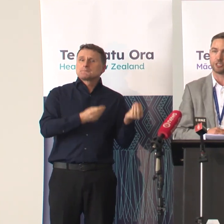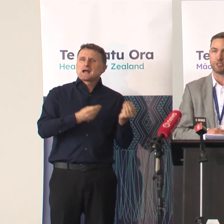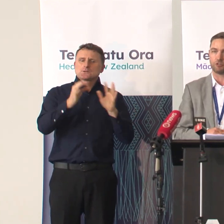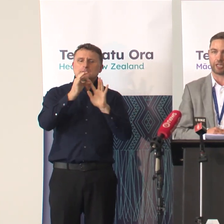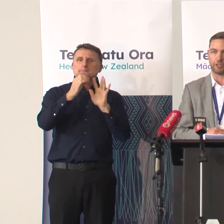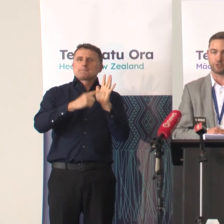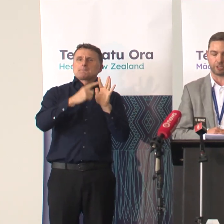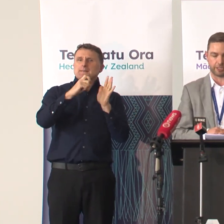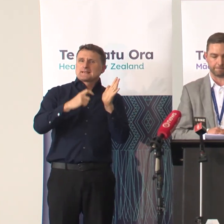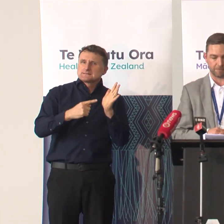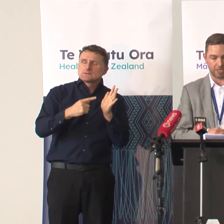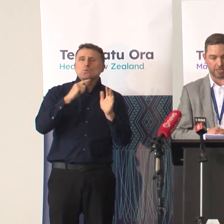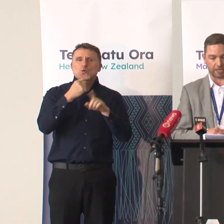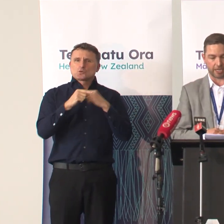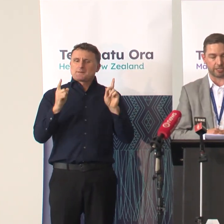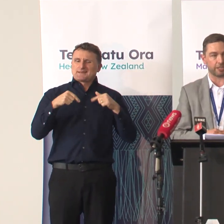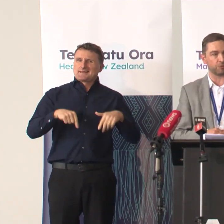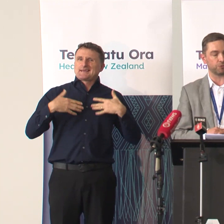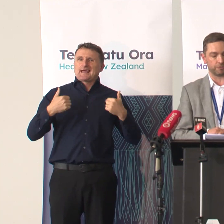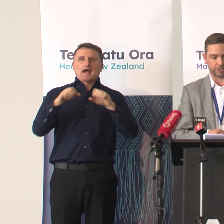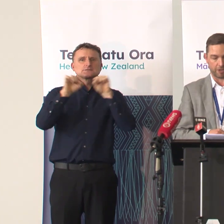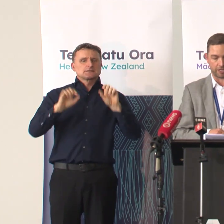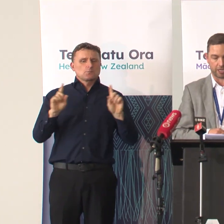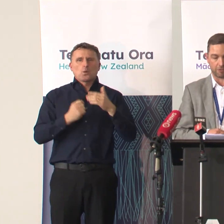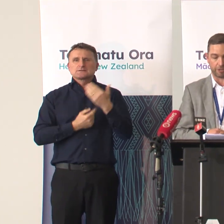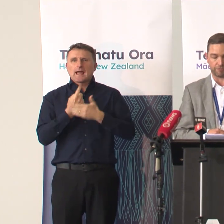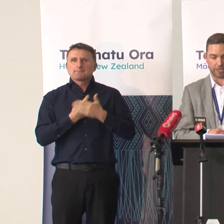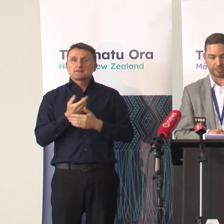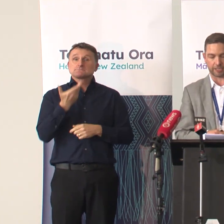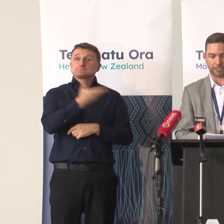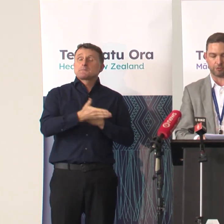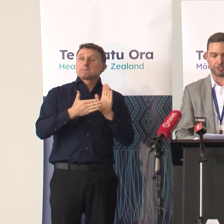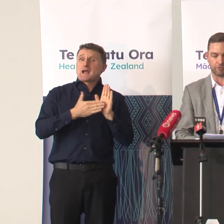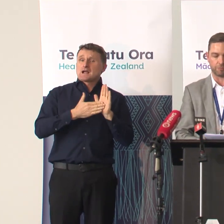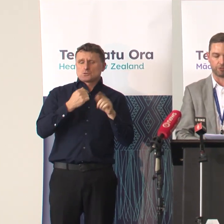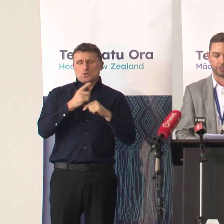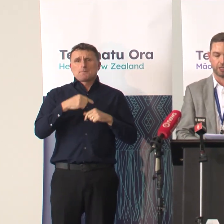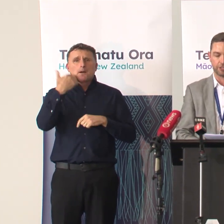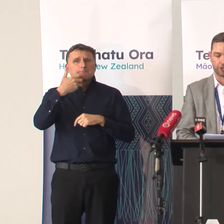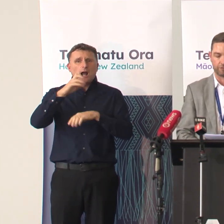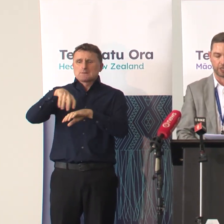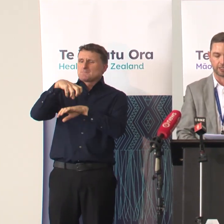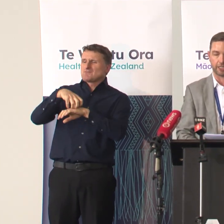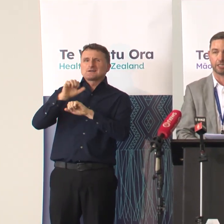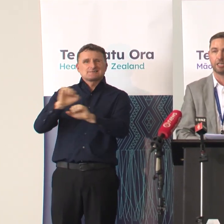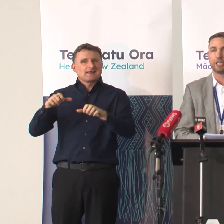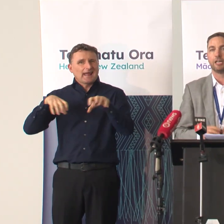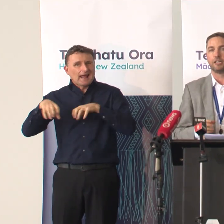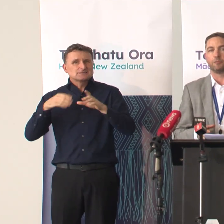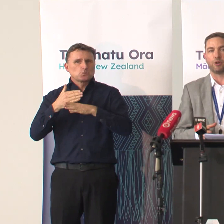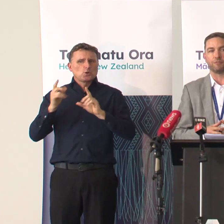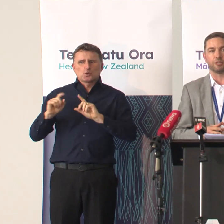the health system is tracking this winter. Hāliāna will talk to us about how Māori providers are continuing to respond to COVID-19